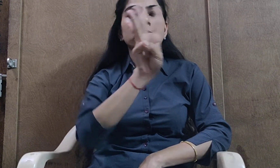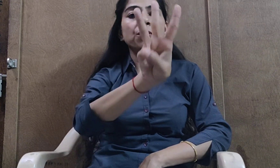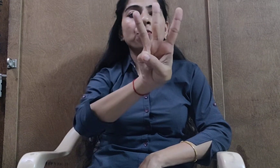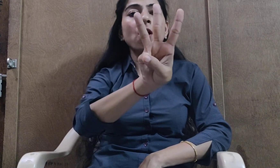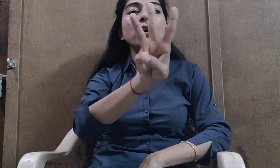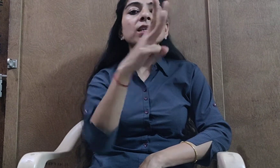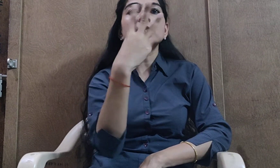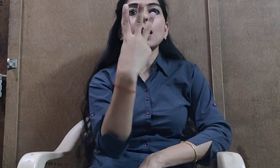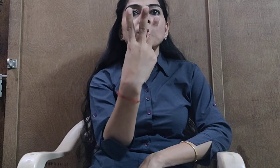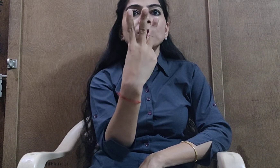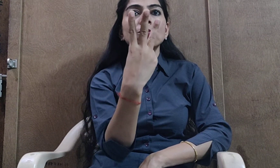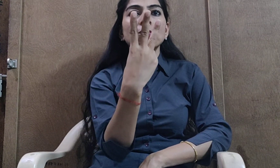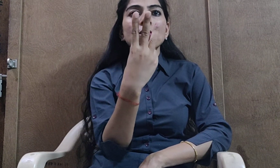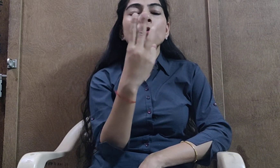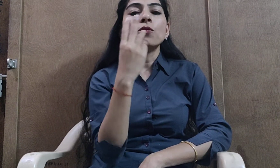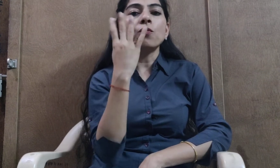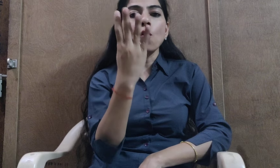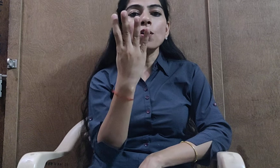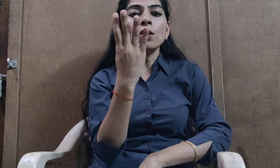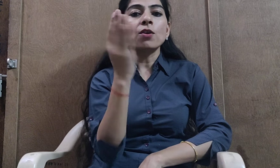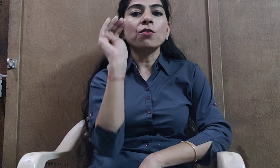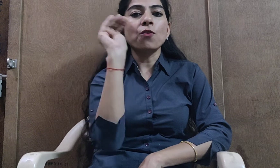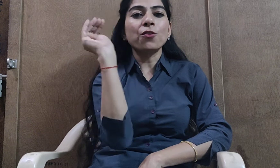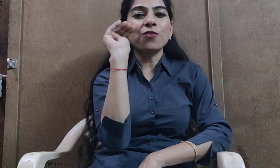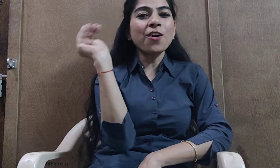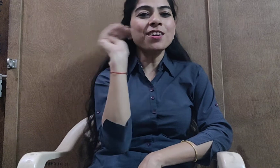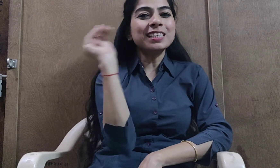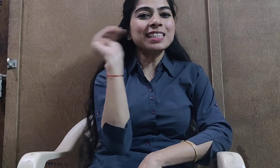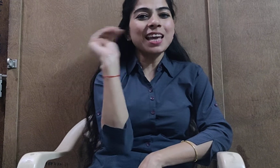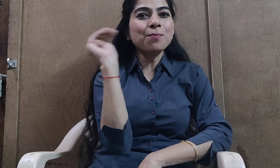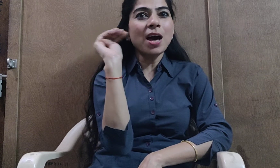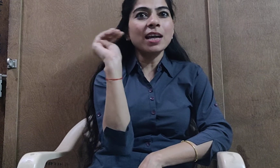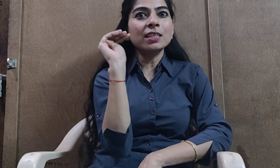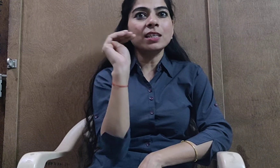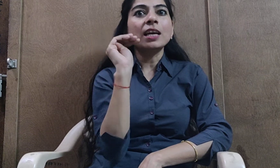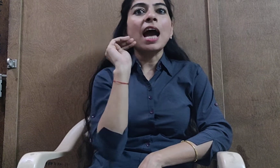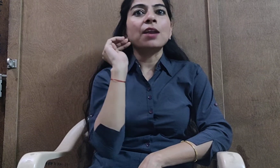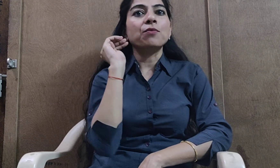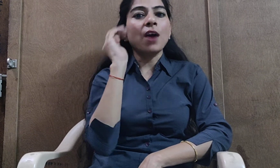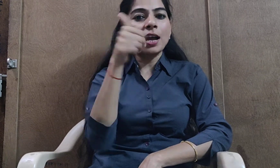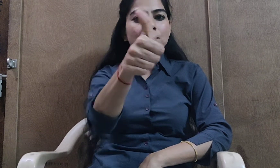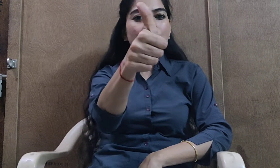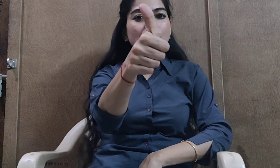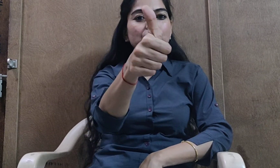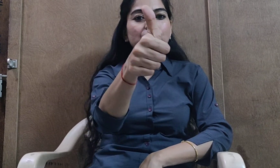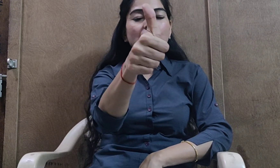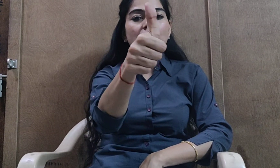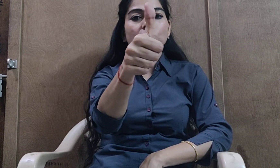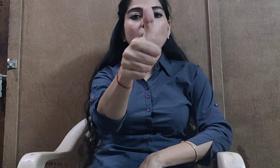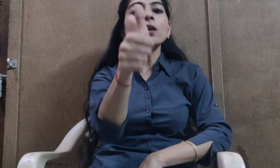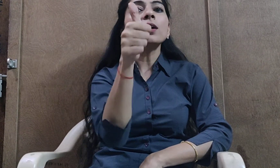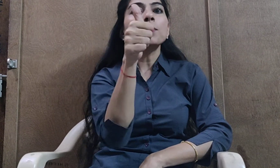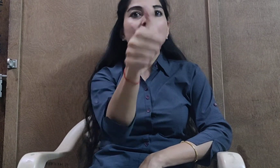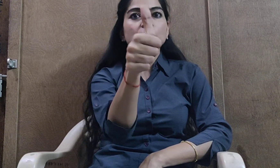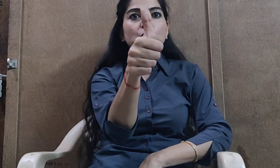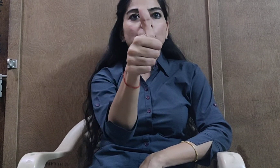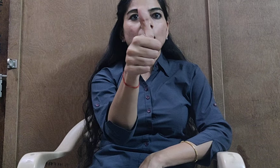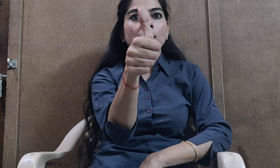3 for w, 4, 4 for snake bite and 5, 5 for best of luck,